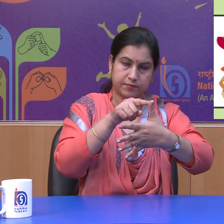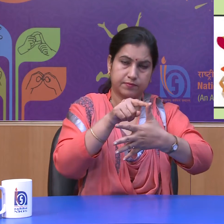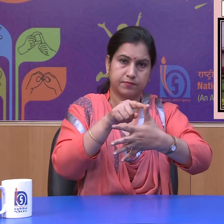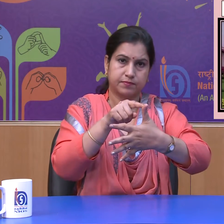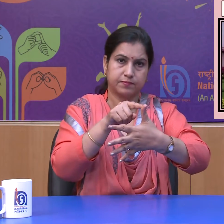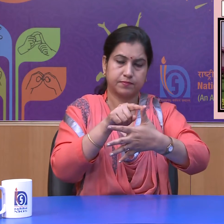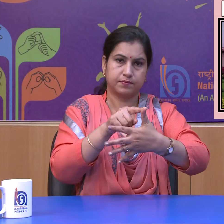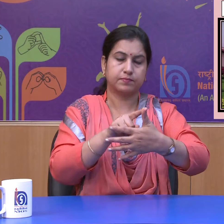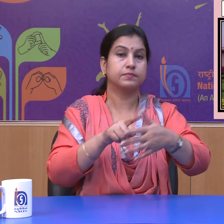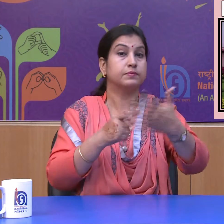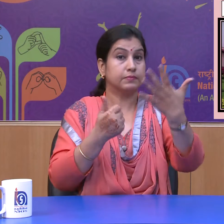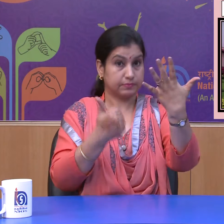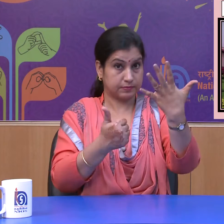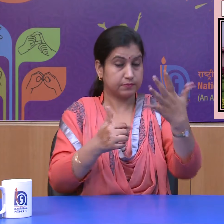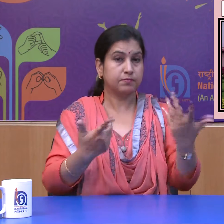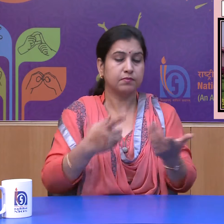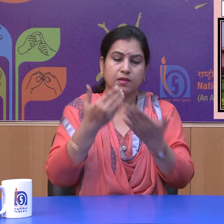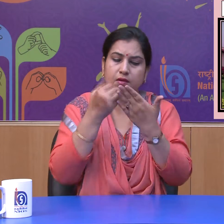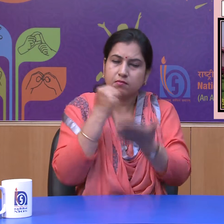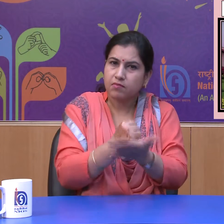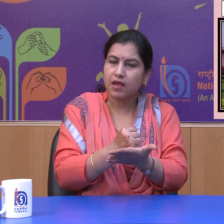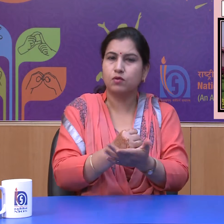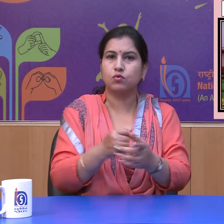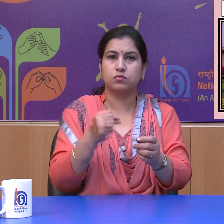And sixth is right to constitutional remedies.